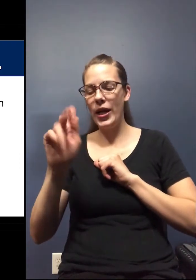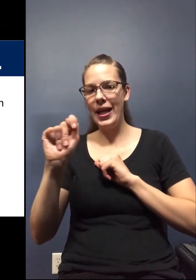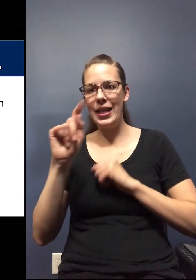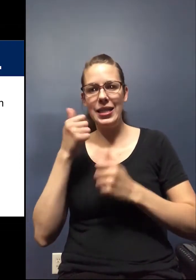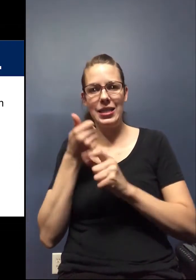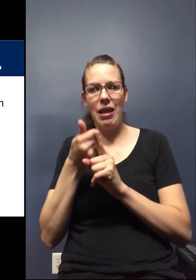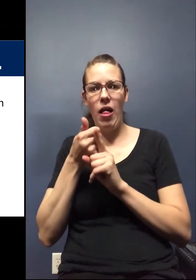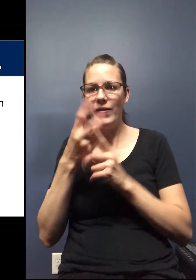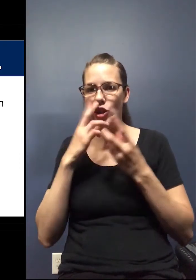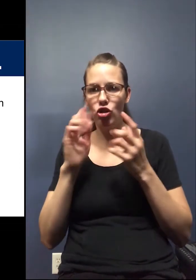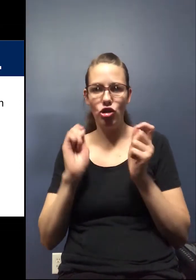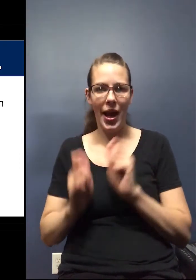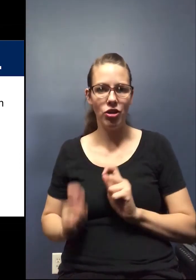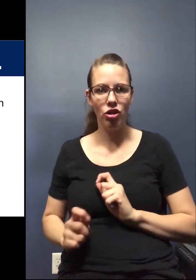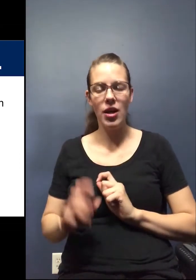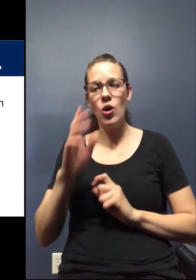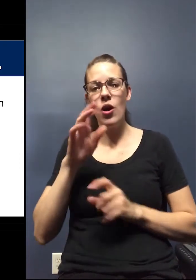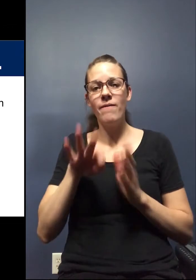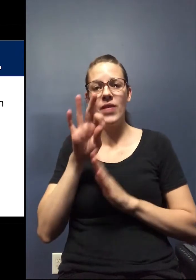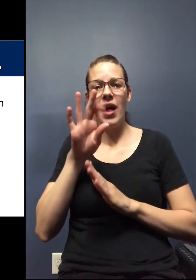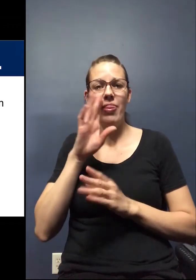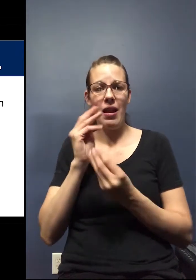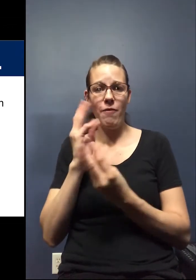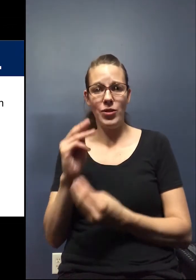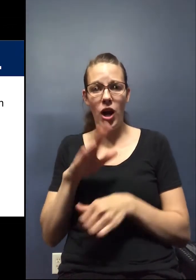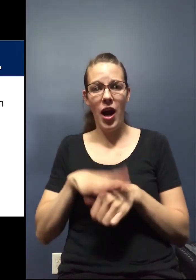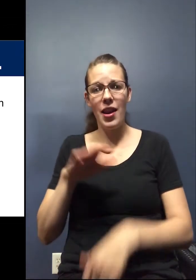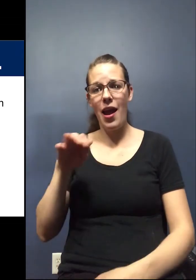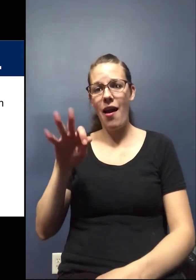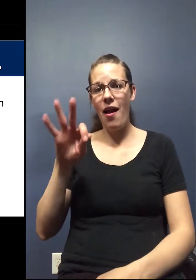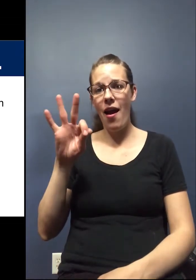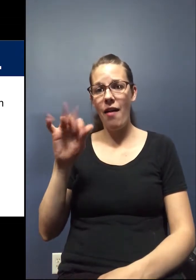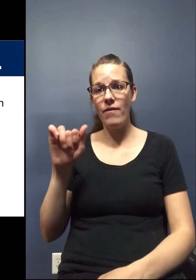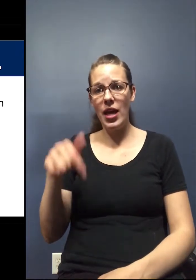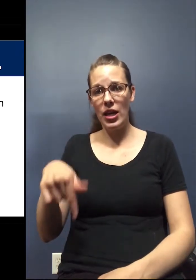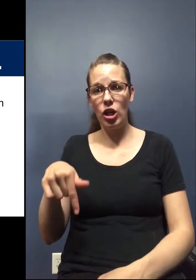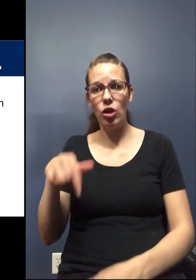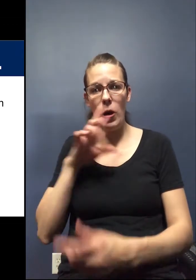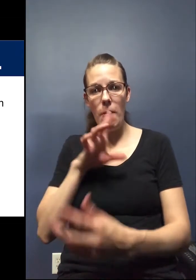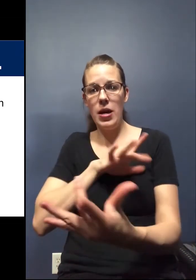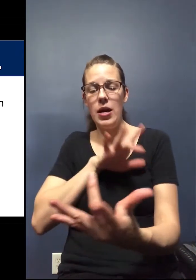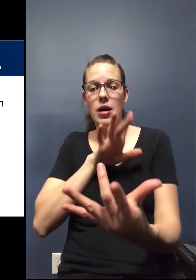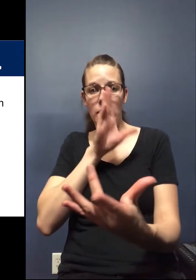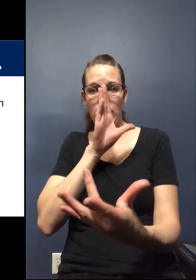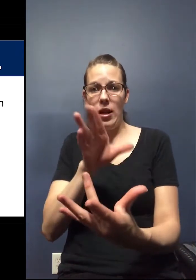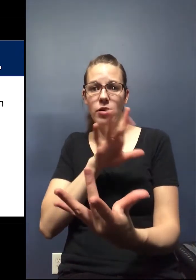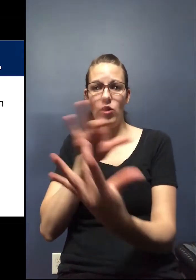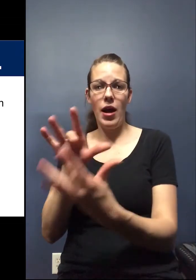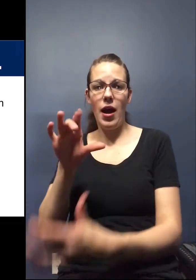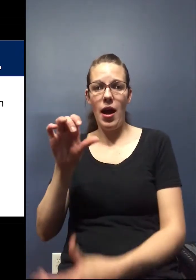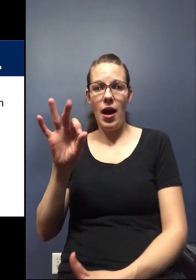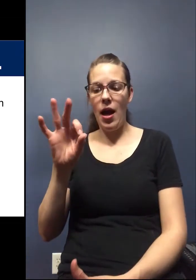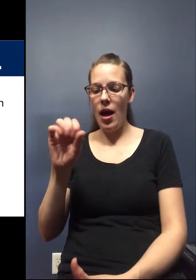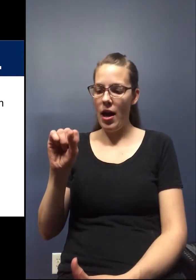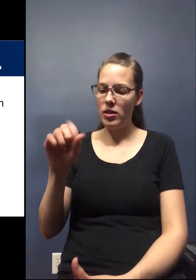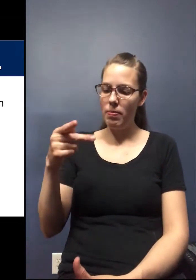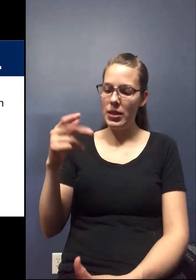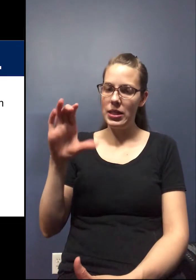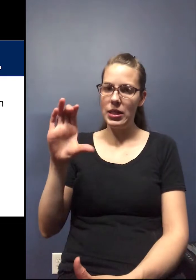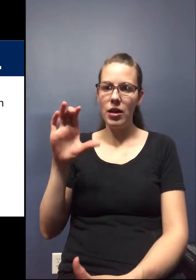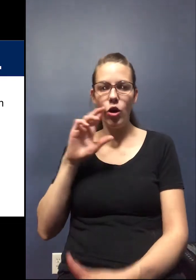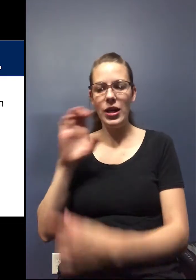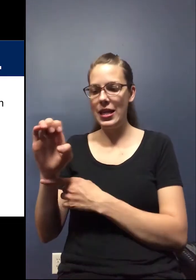And so, um, you can find that information on our FAQ, but you can connect directly with the, um, SBDC or, uh, the